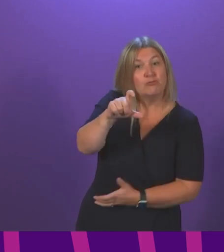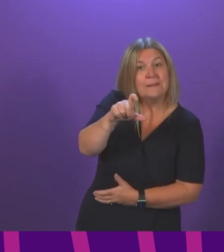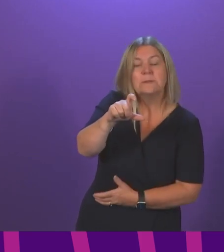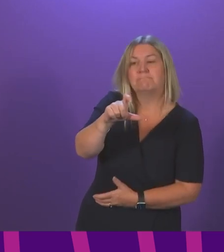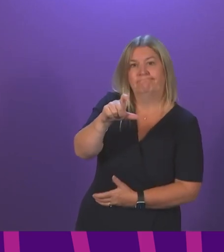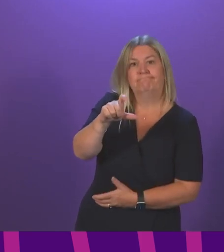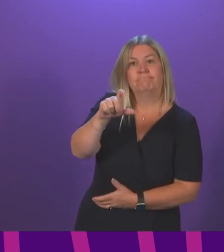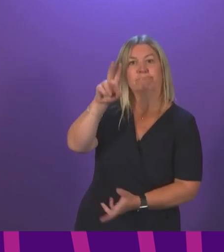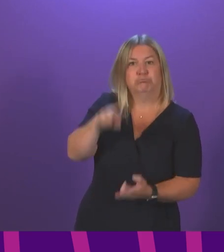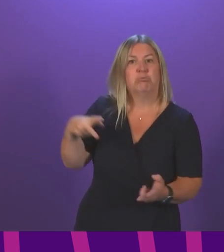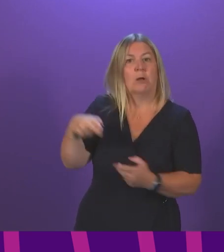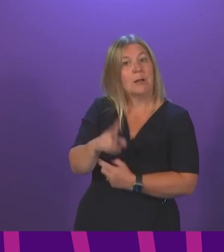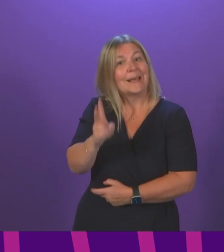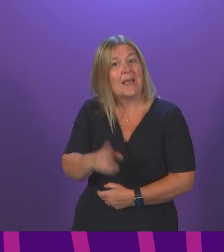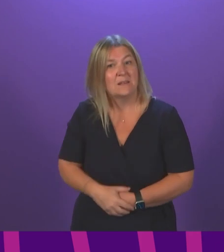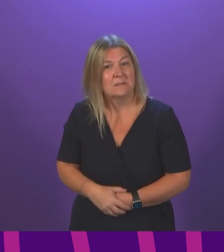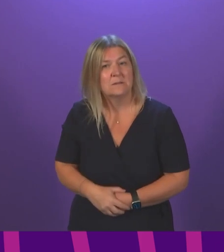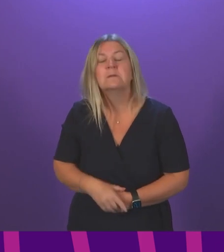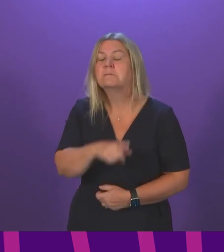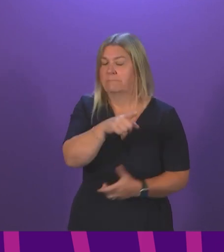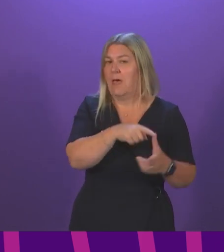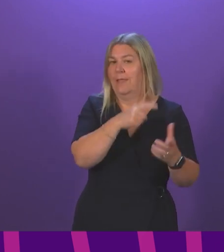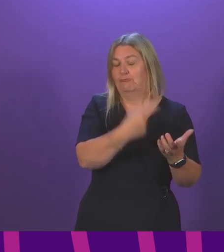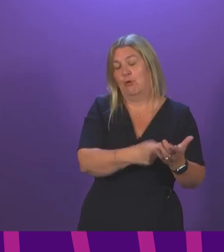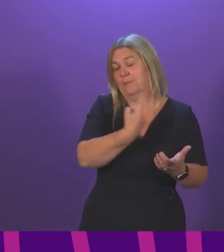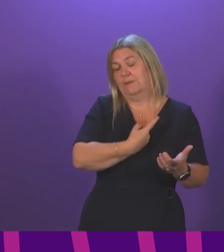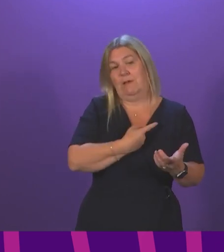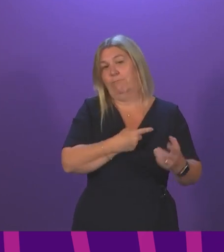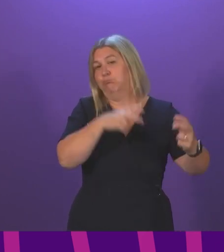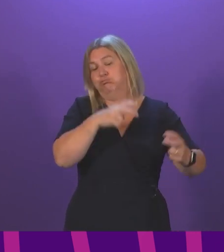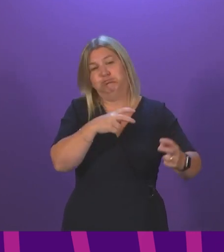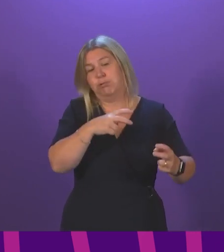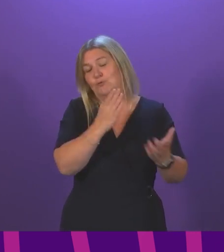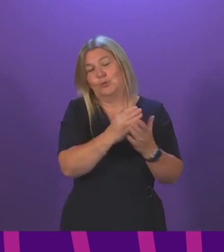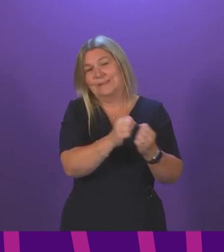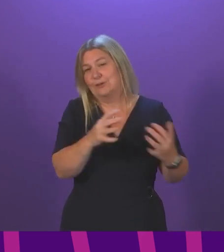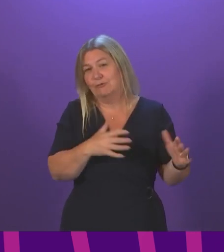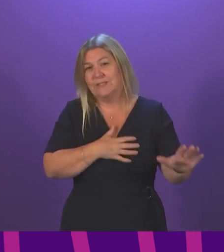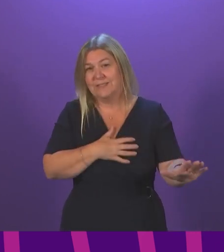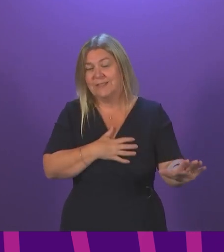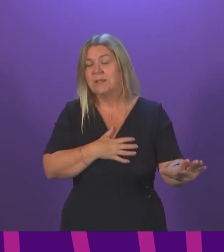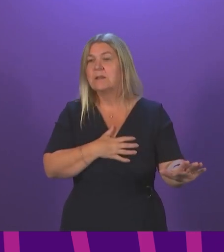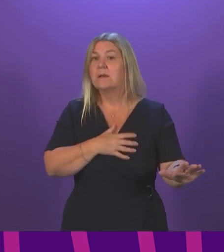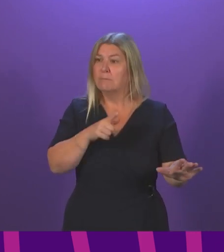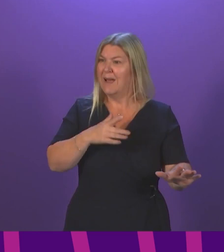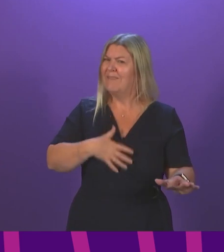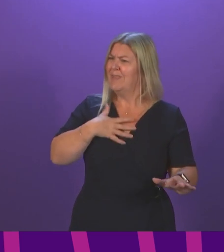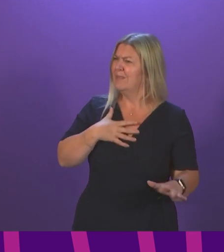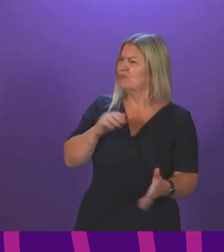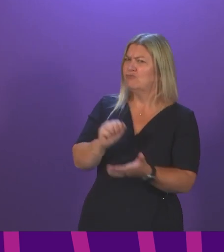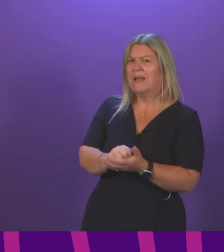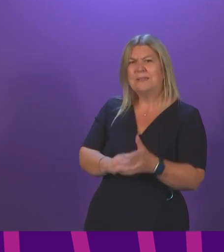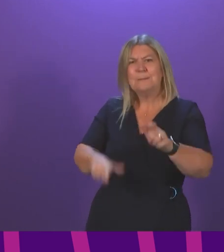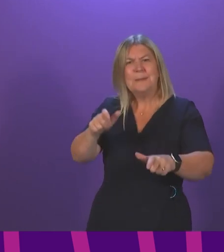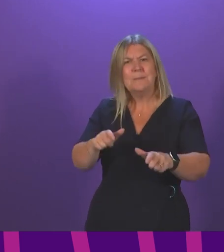that Alec Rowley and I just have to disagree on and he can explain it to his own constituents. But I do think it's right that people in Scotland get the